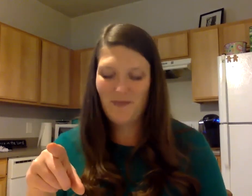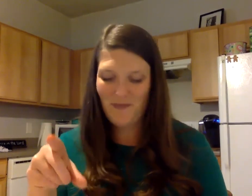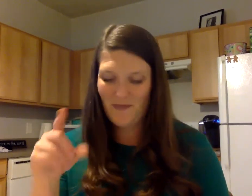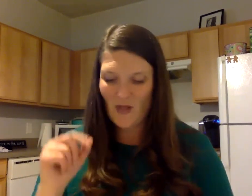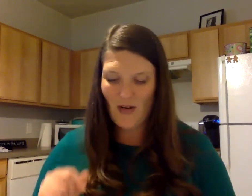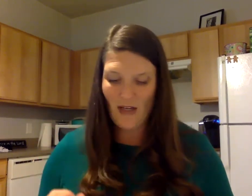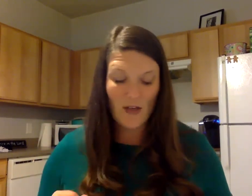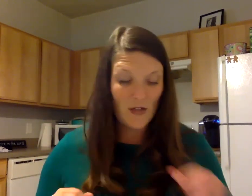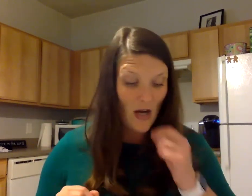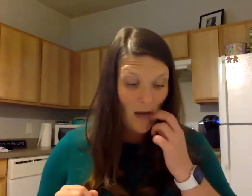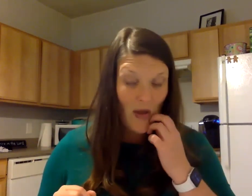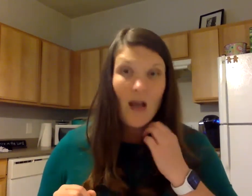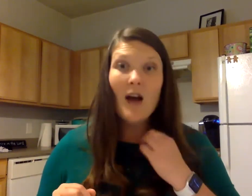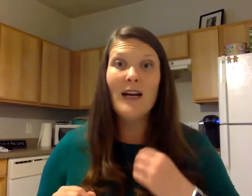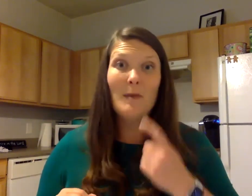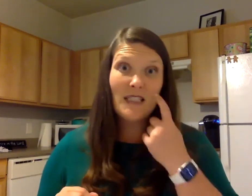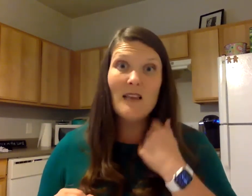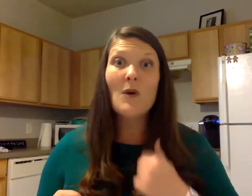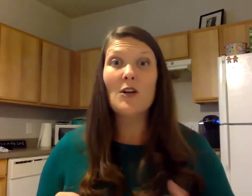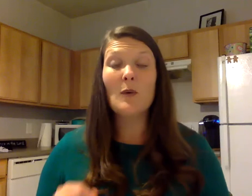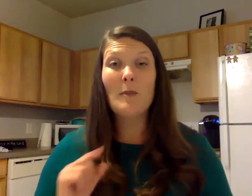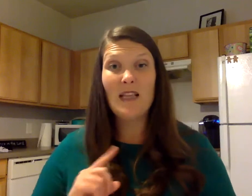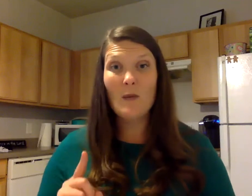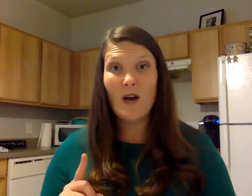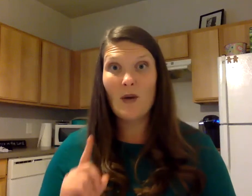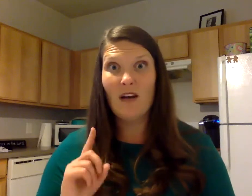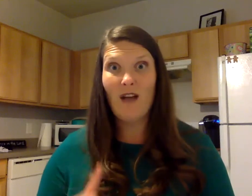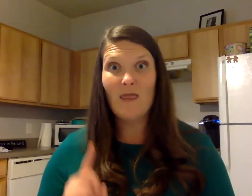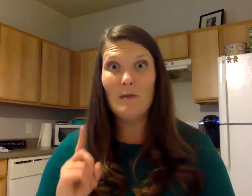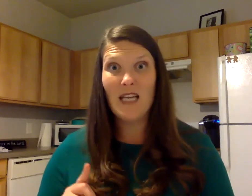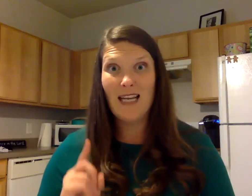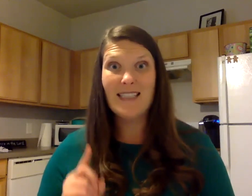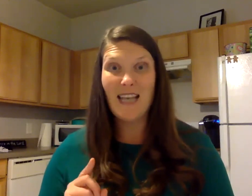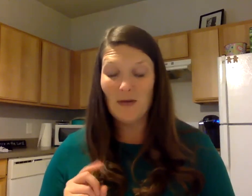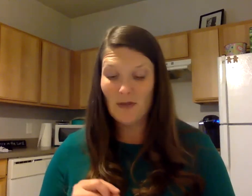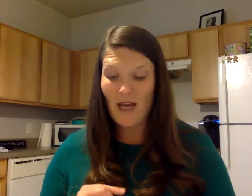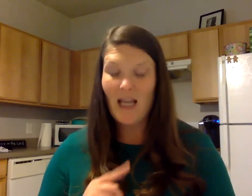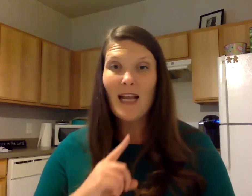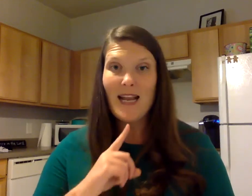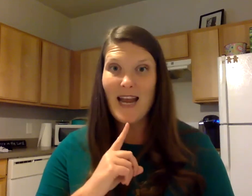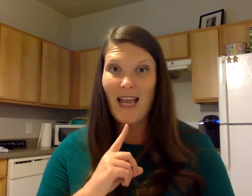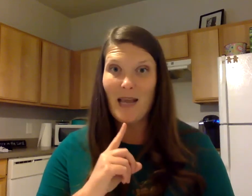all right good job right now I'm gonna say the word you repeat the word we're gonna find the beginning sound okay name